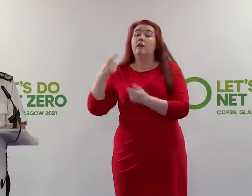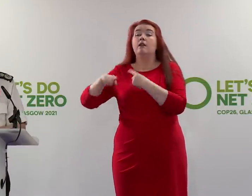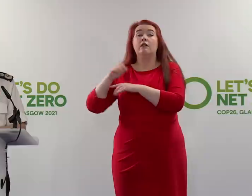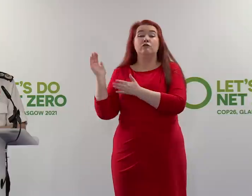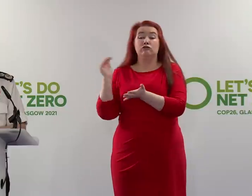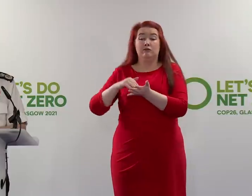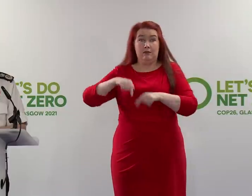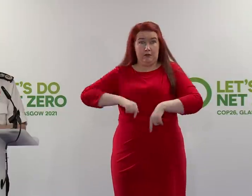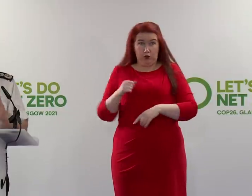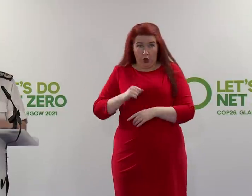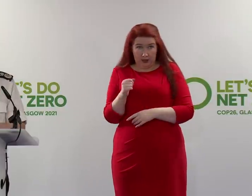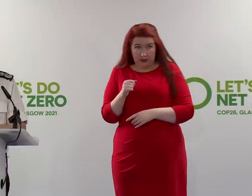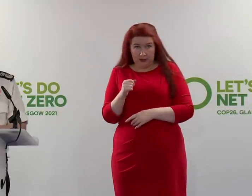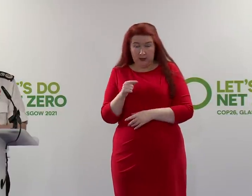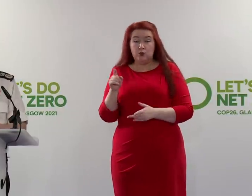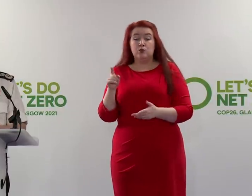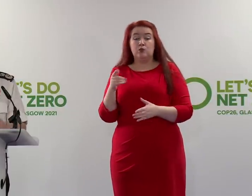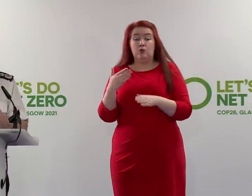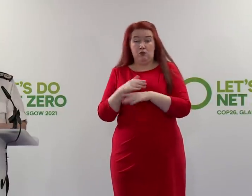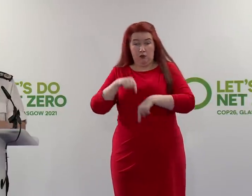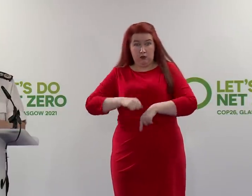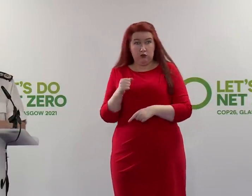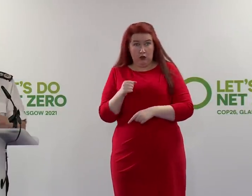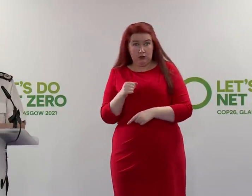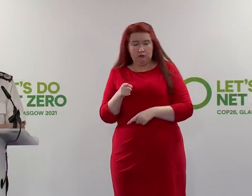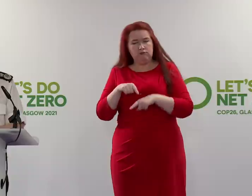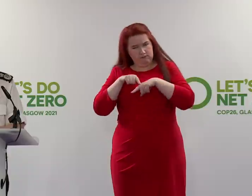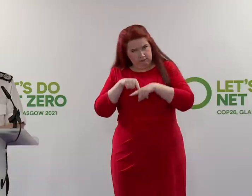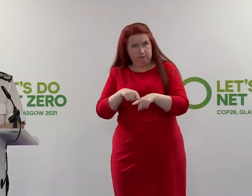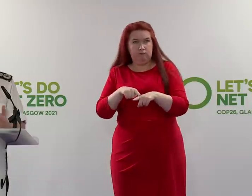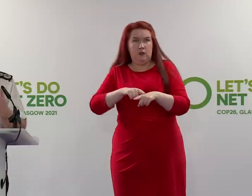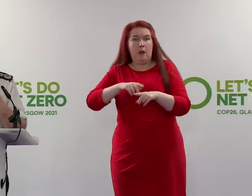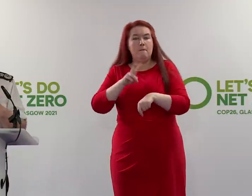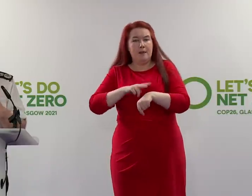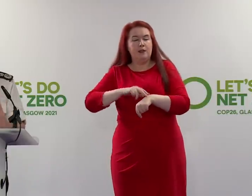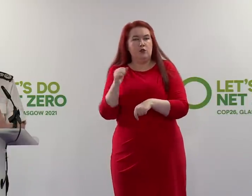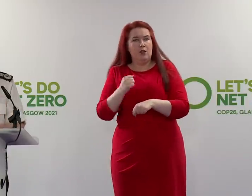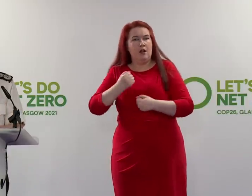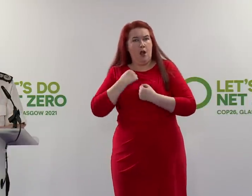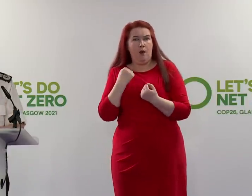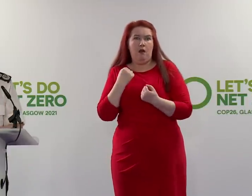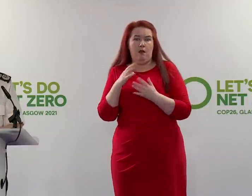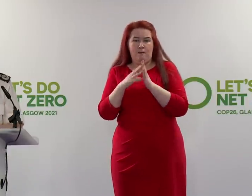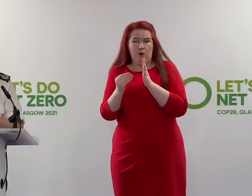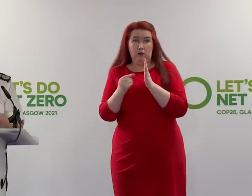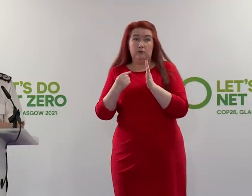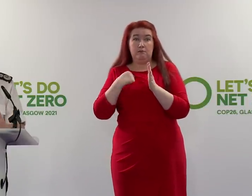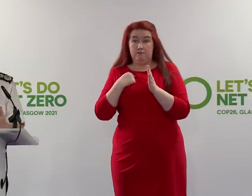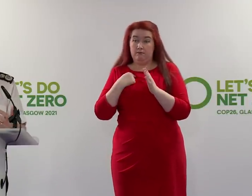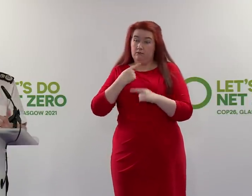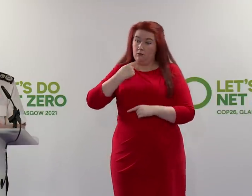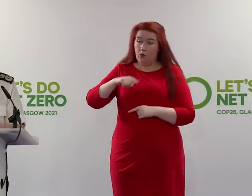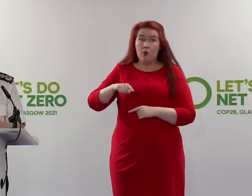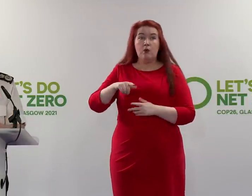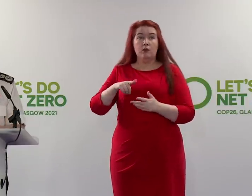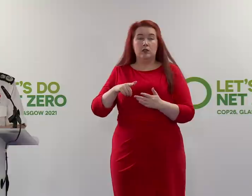they work to the Police Scotland model. They work under my command as Chief Constable and they work